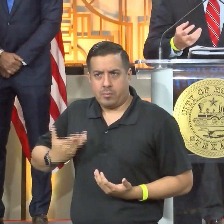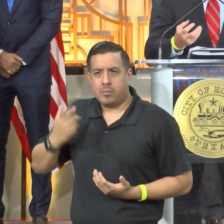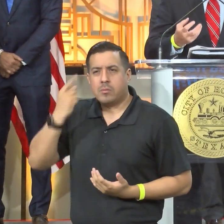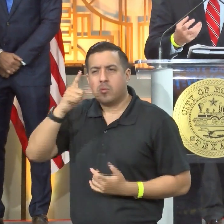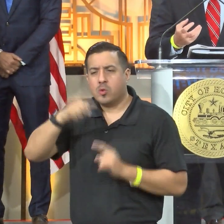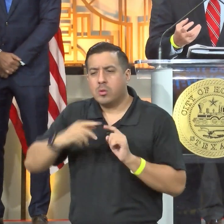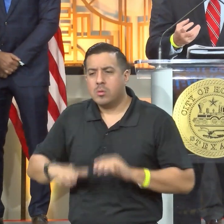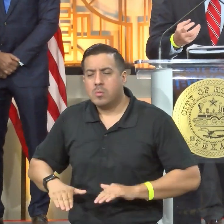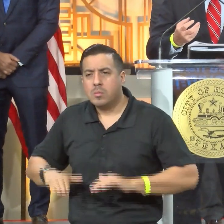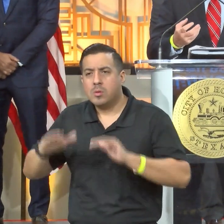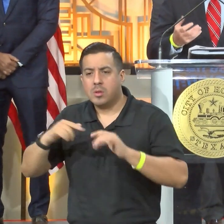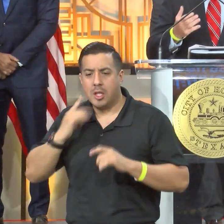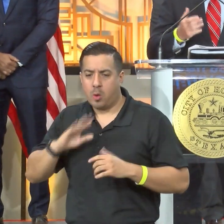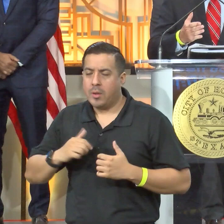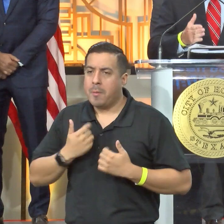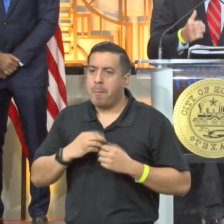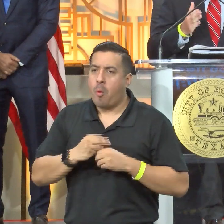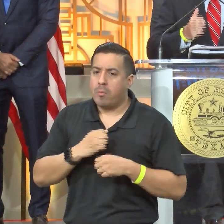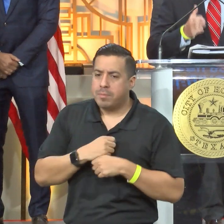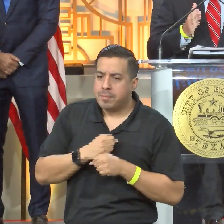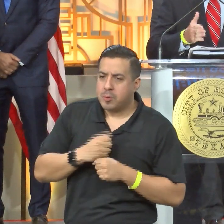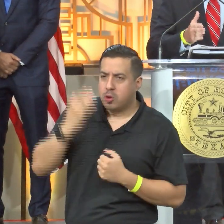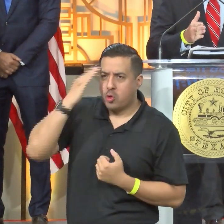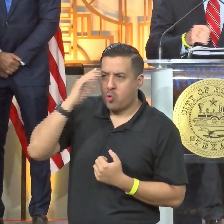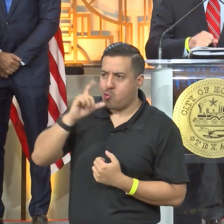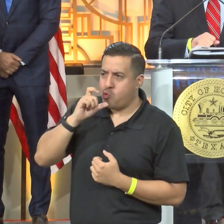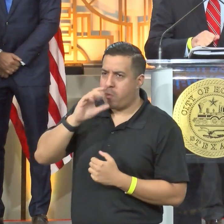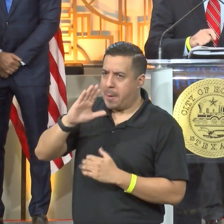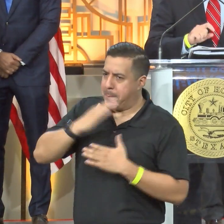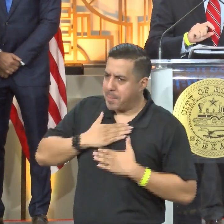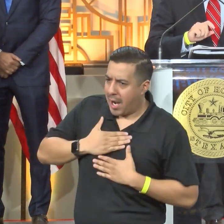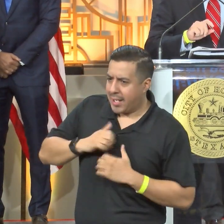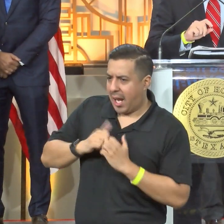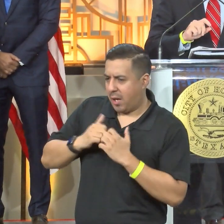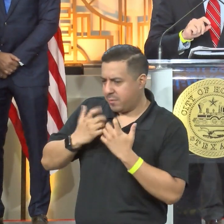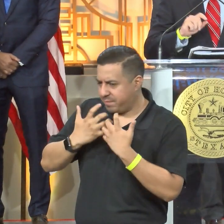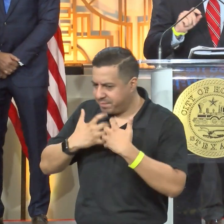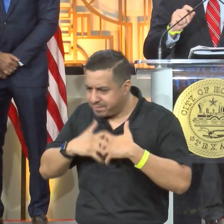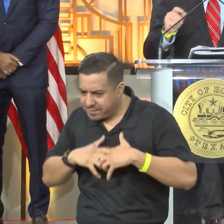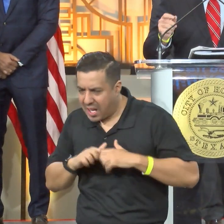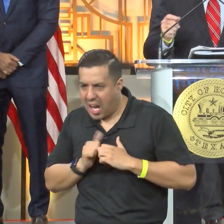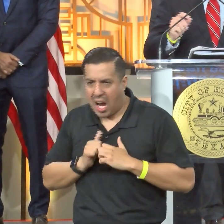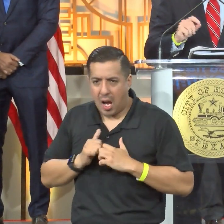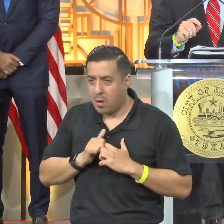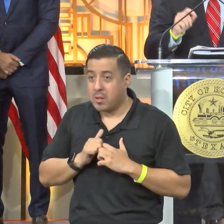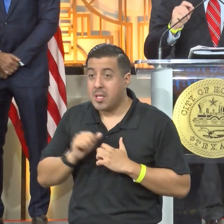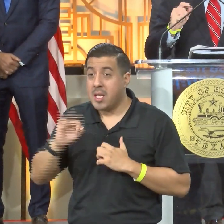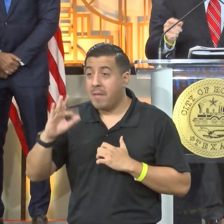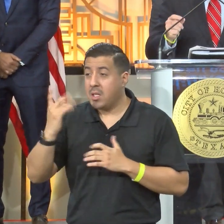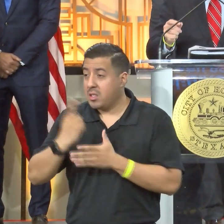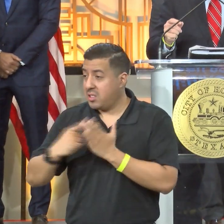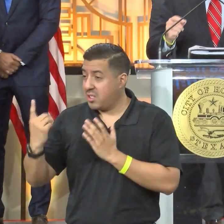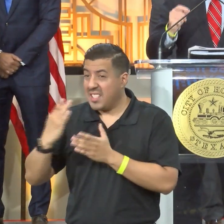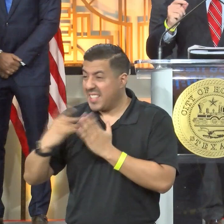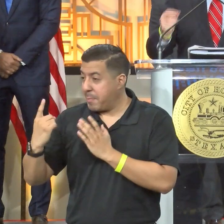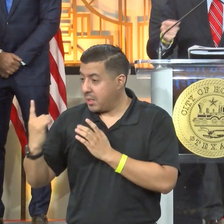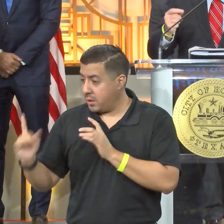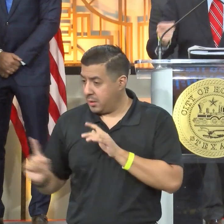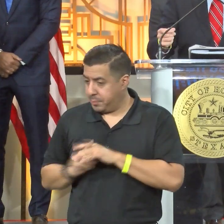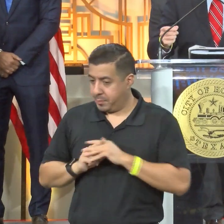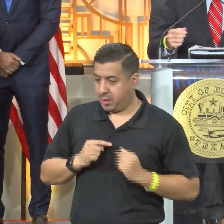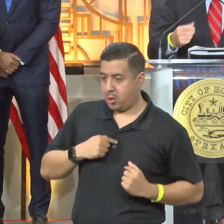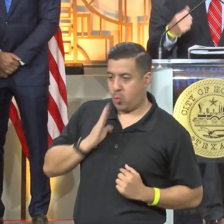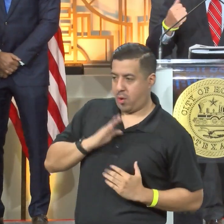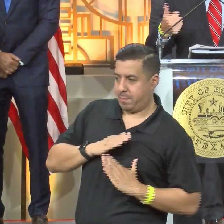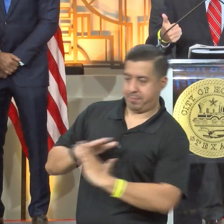grow and your immune system matures as a child it comes to learn what is you so that it then knows what whenever something shows up which is not you it will react